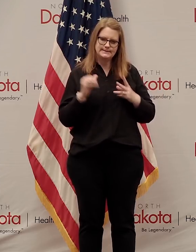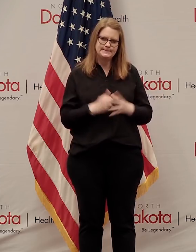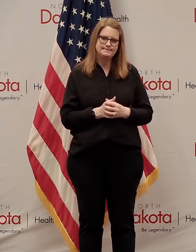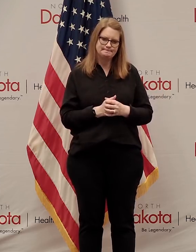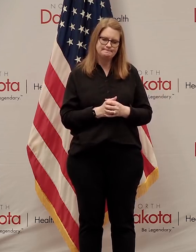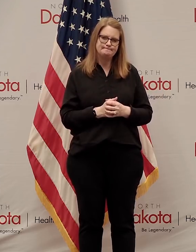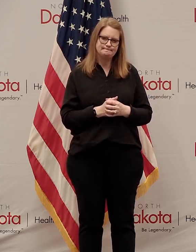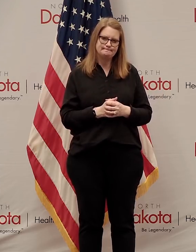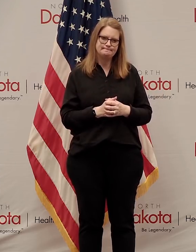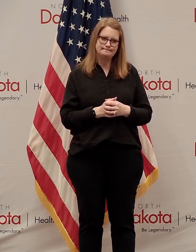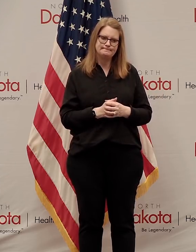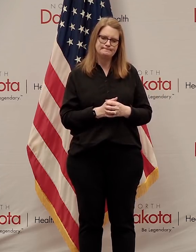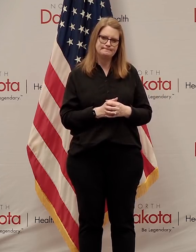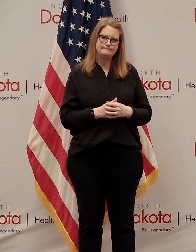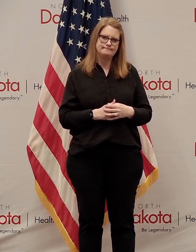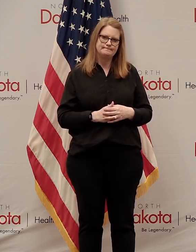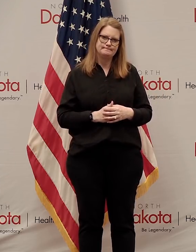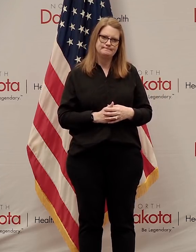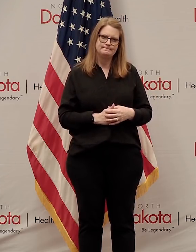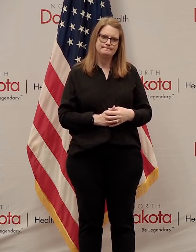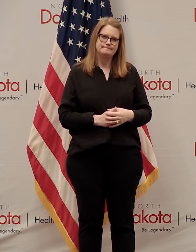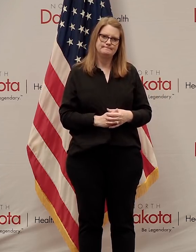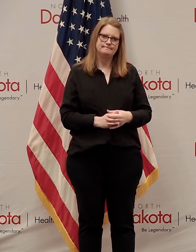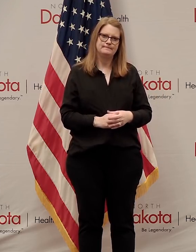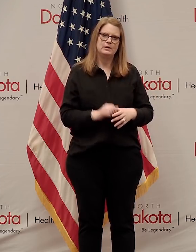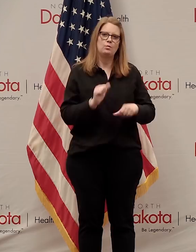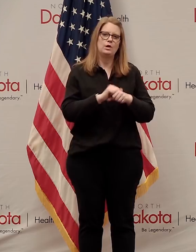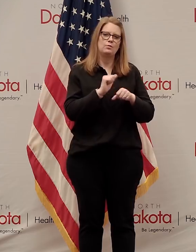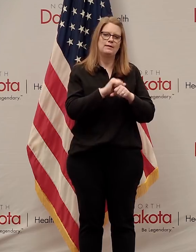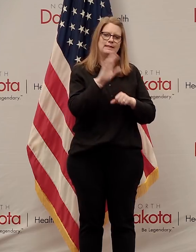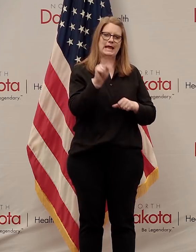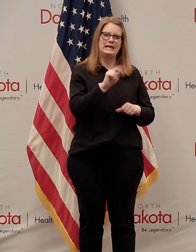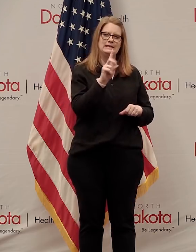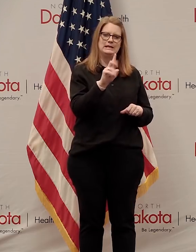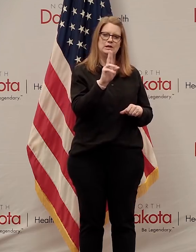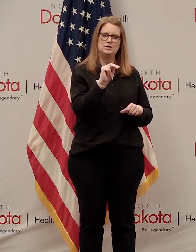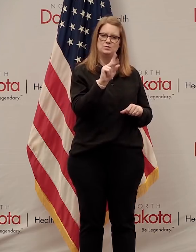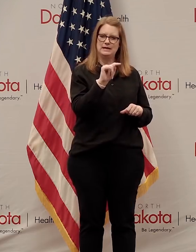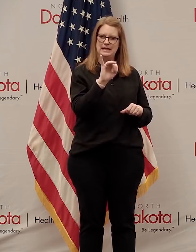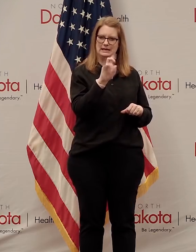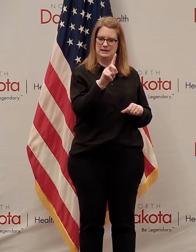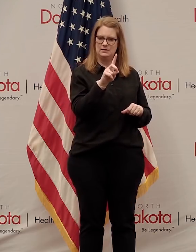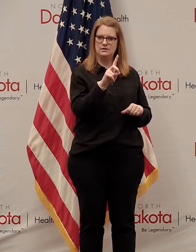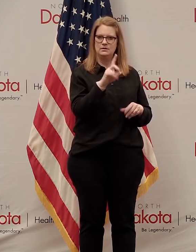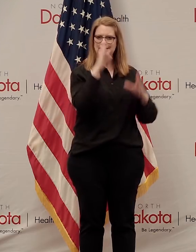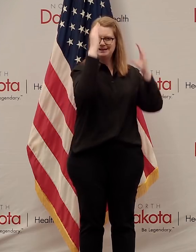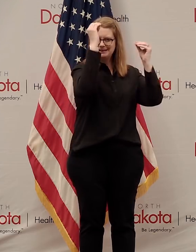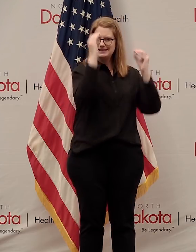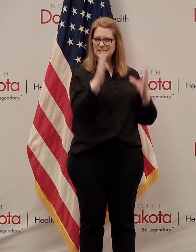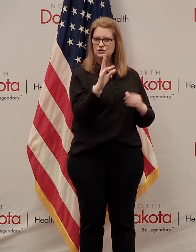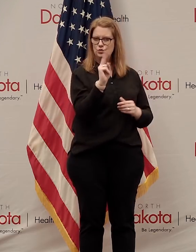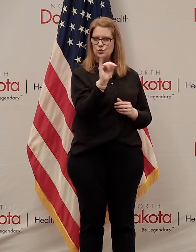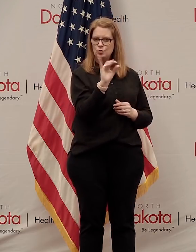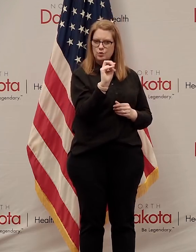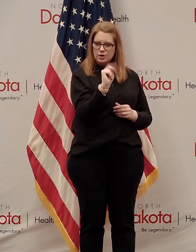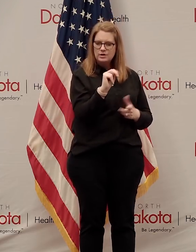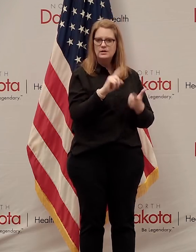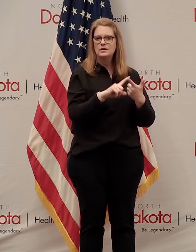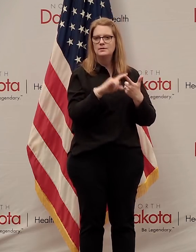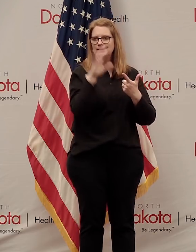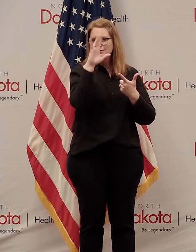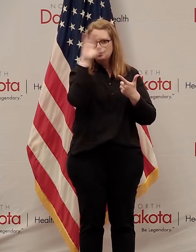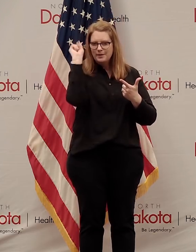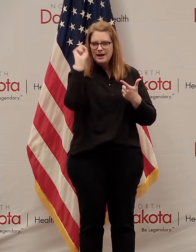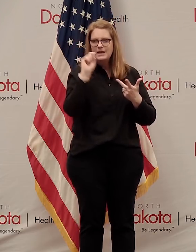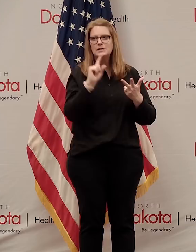ND United, which, you know, the teachers union. We're working with the superintendents.